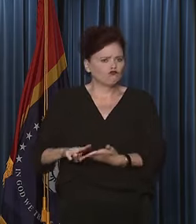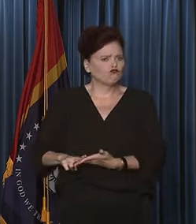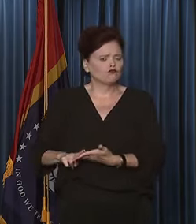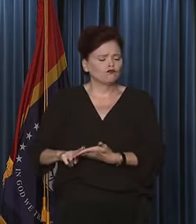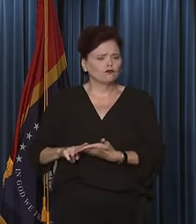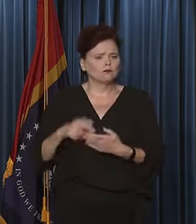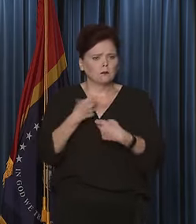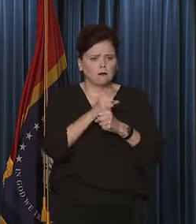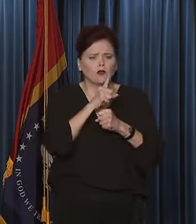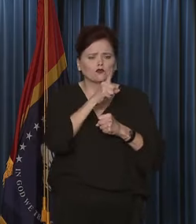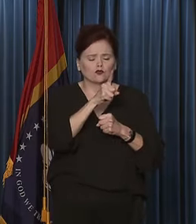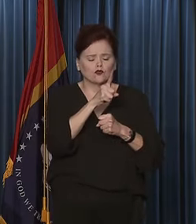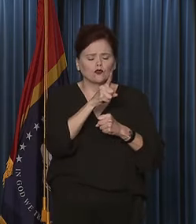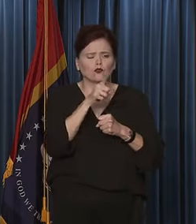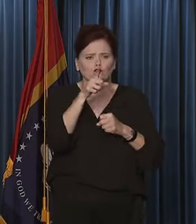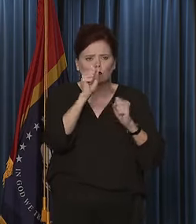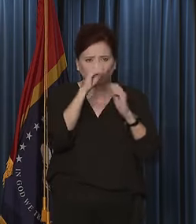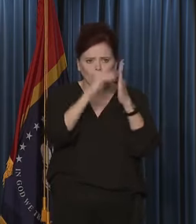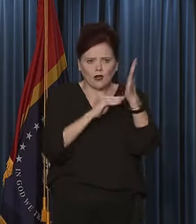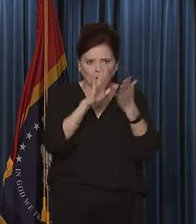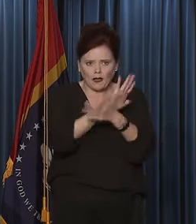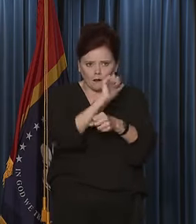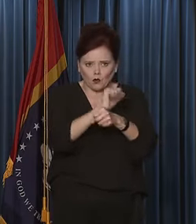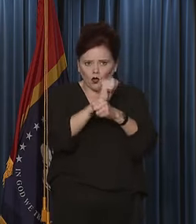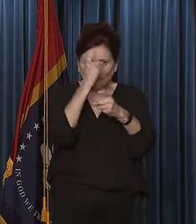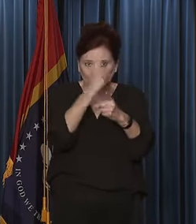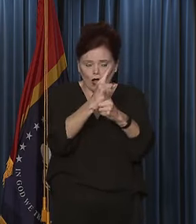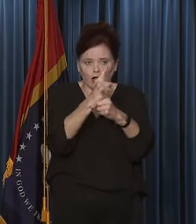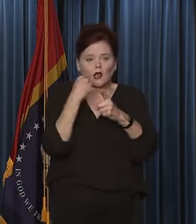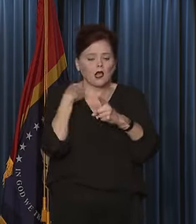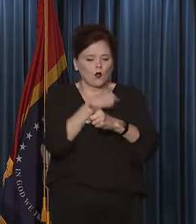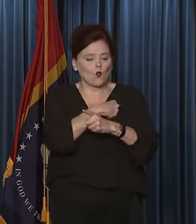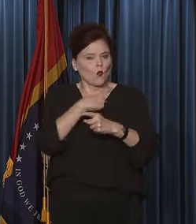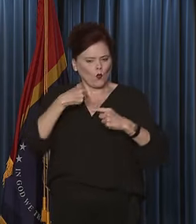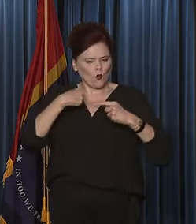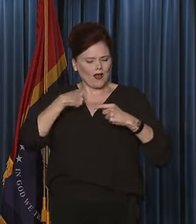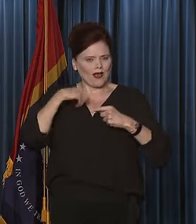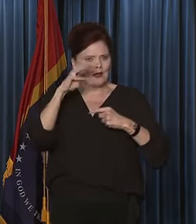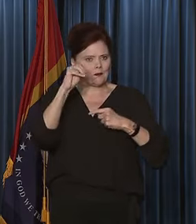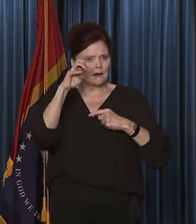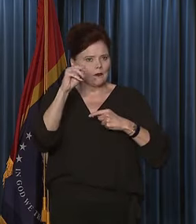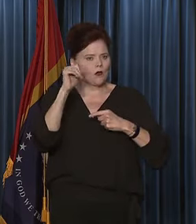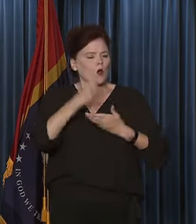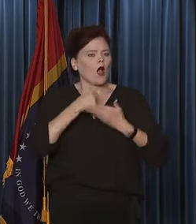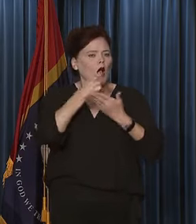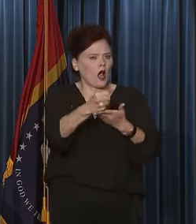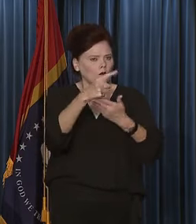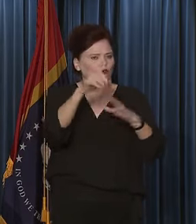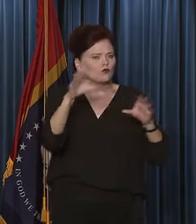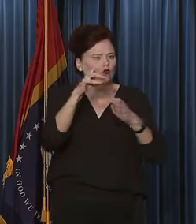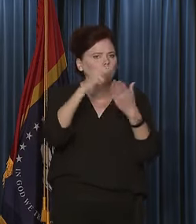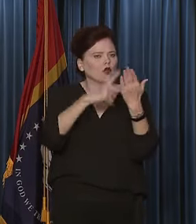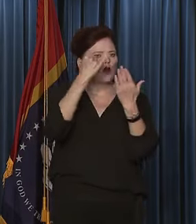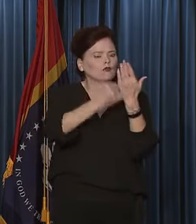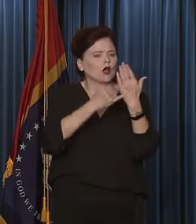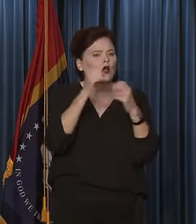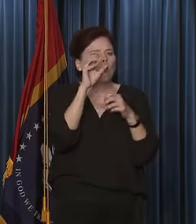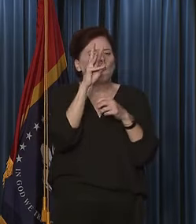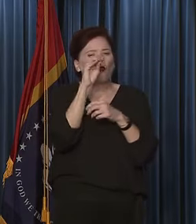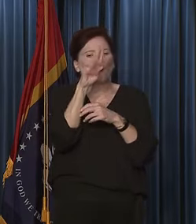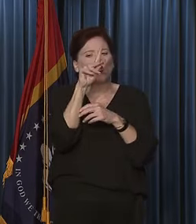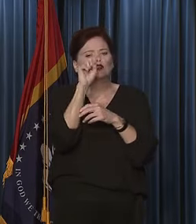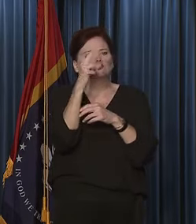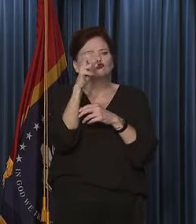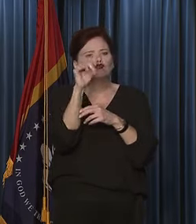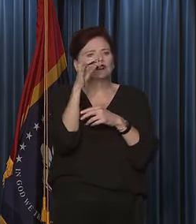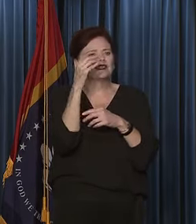make sure that you can fill out your paperwork right. And we're the ones that will help you do the project worksheet to get you across that line, if that's the